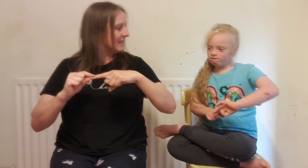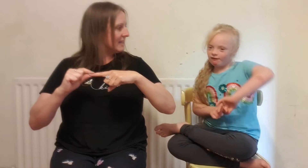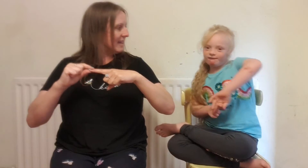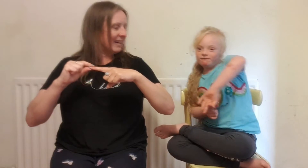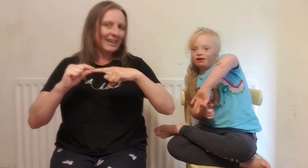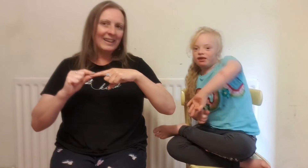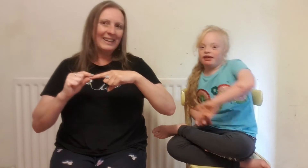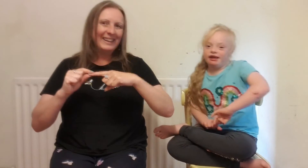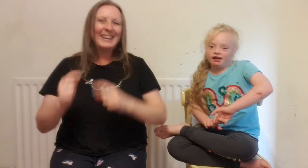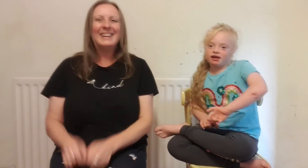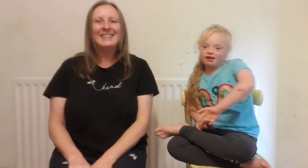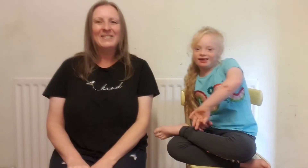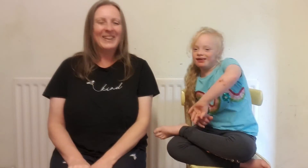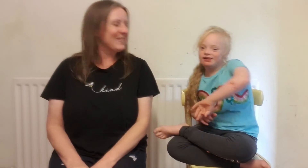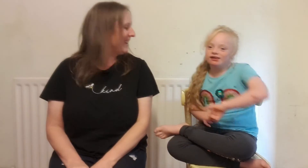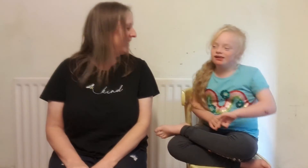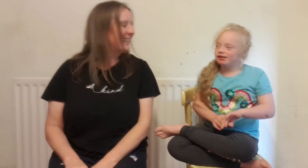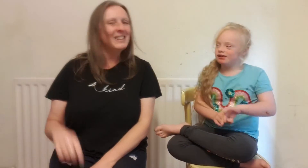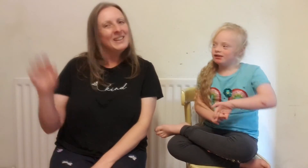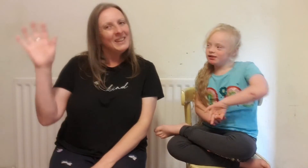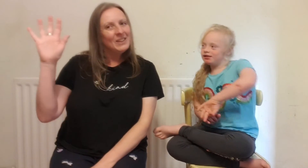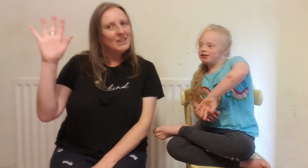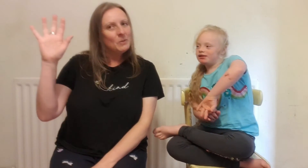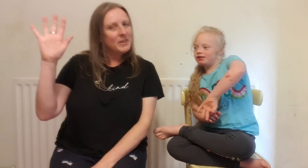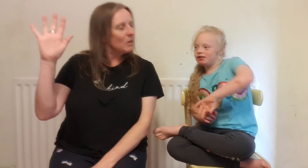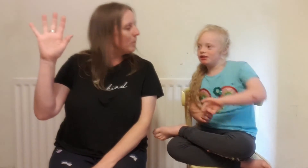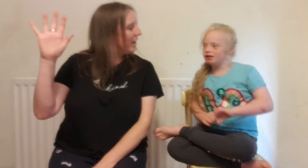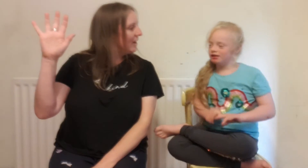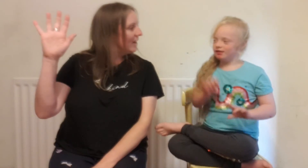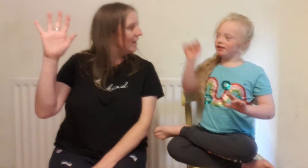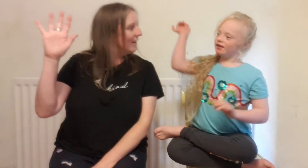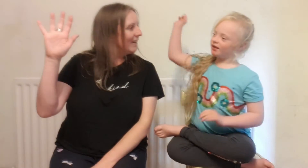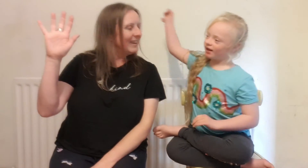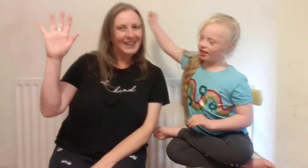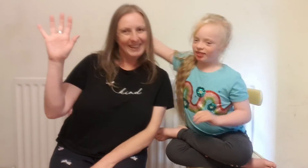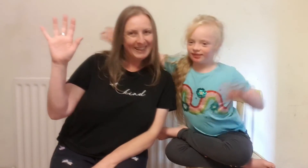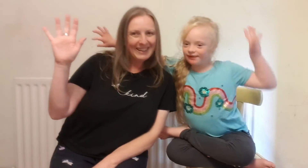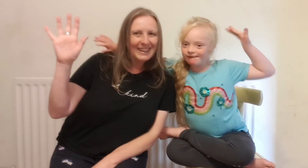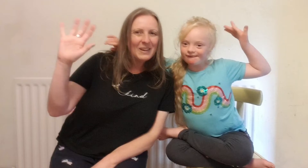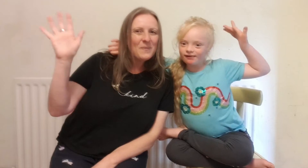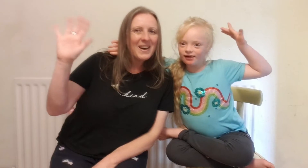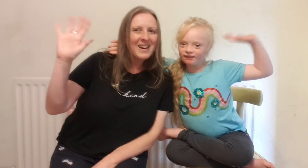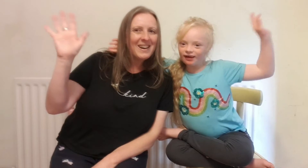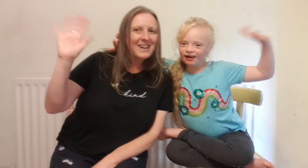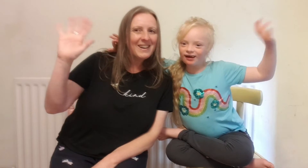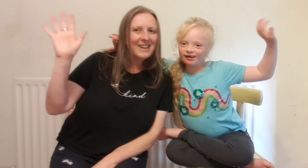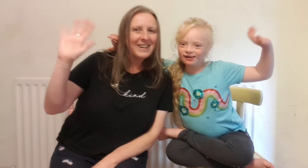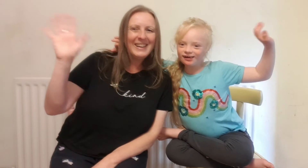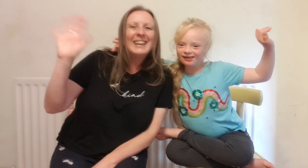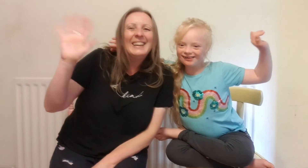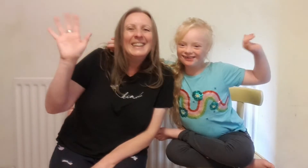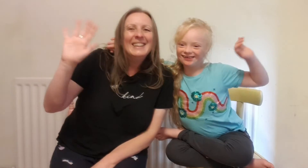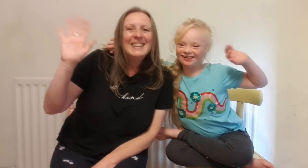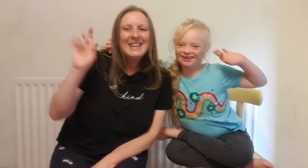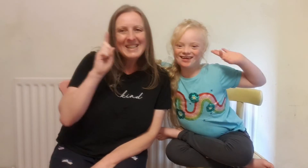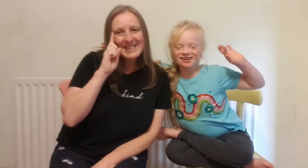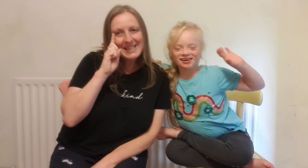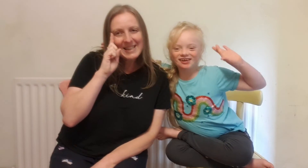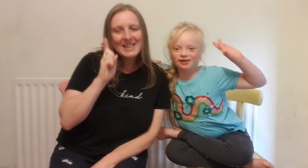Plastic. Plastic. Well done. Shall we say goodbye? Goodbye. Bye. See